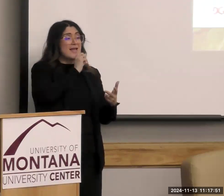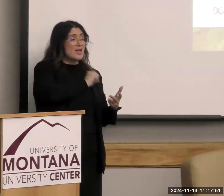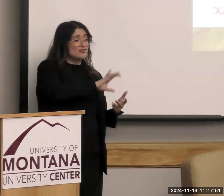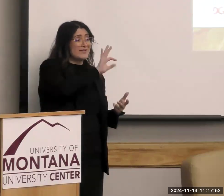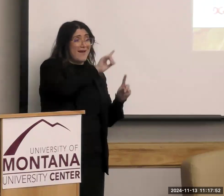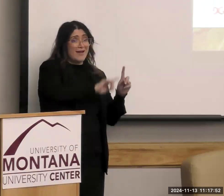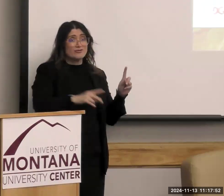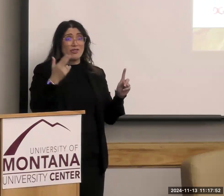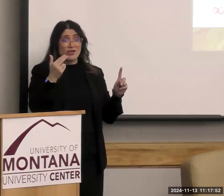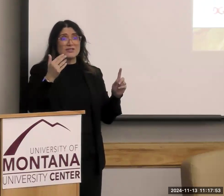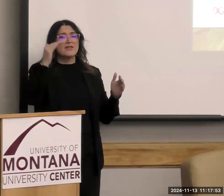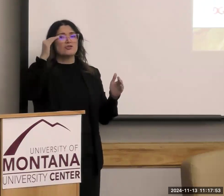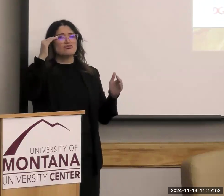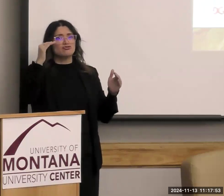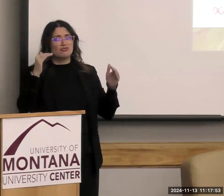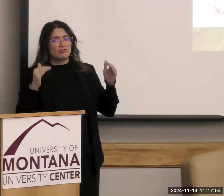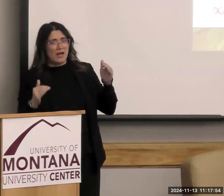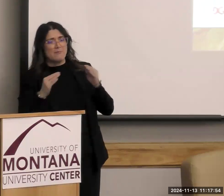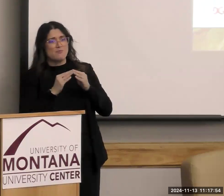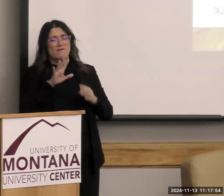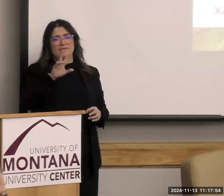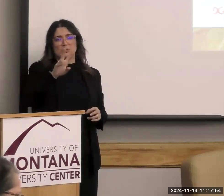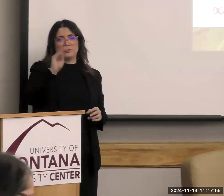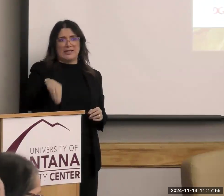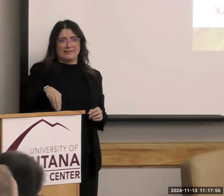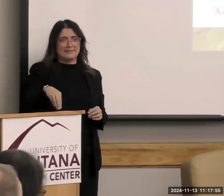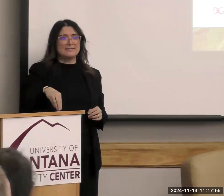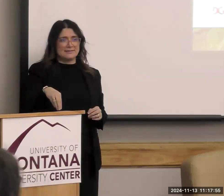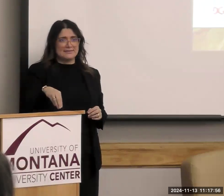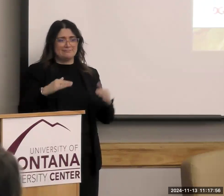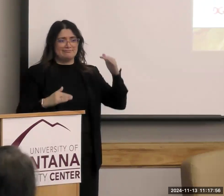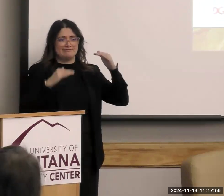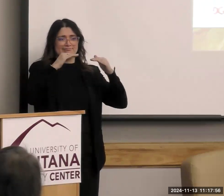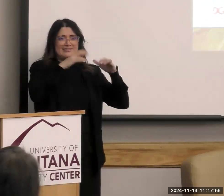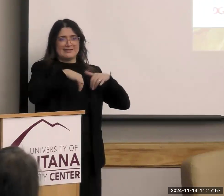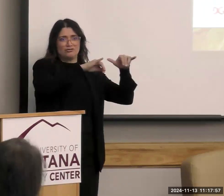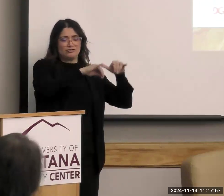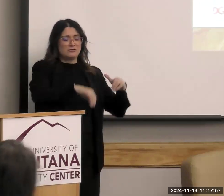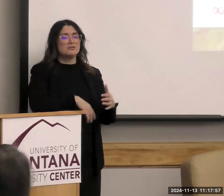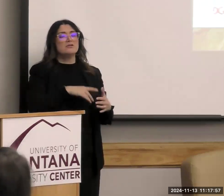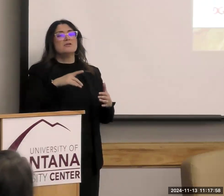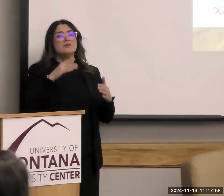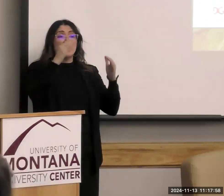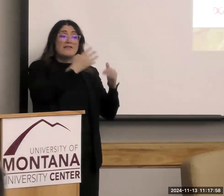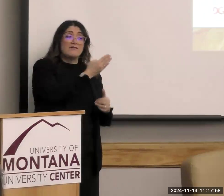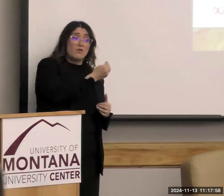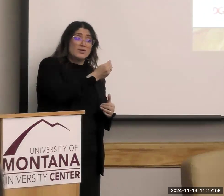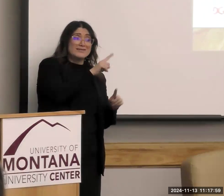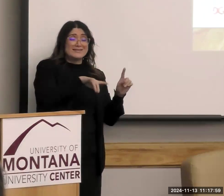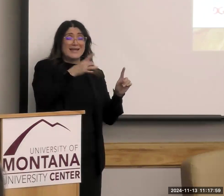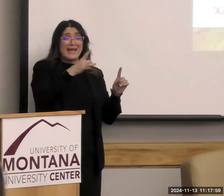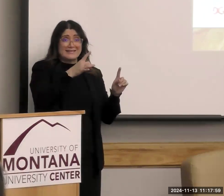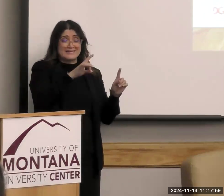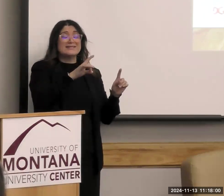They drop even further. 52% meet the standards. And then 14 to 18, 51. Not